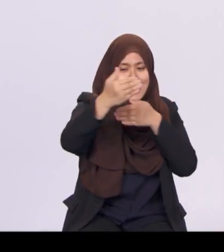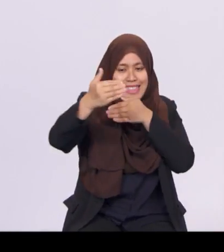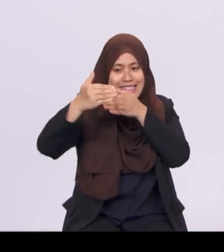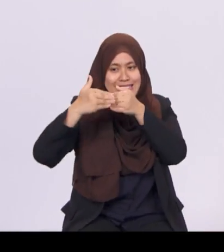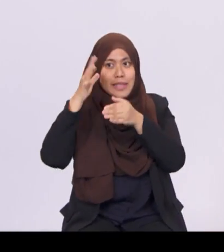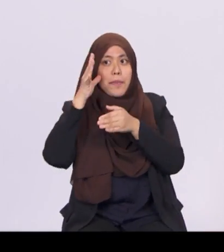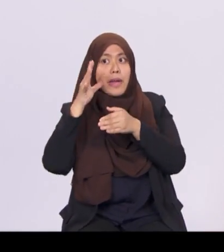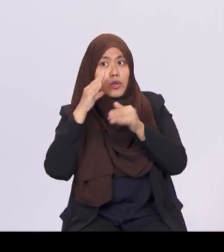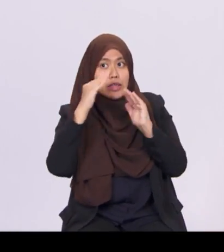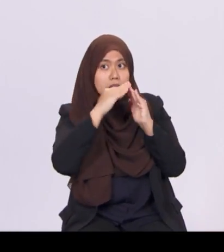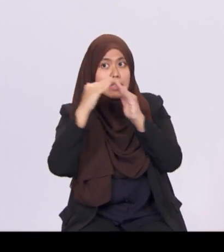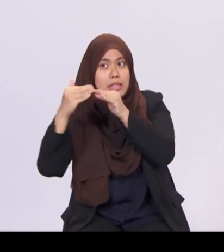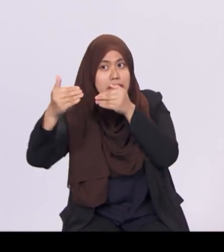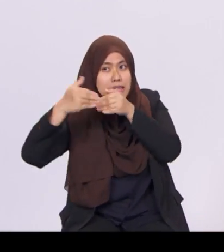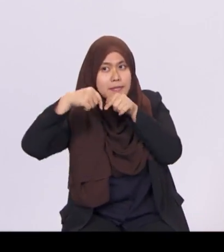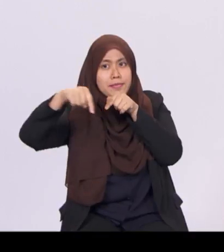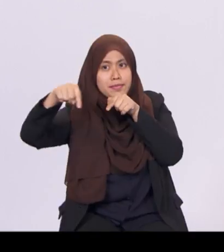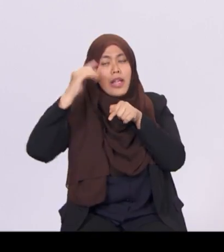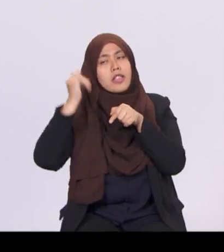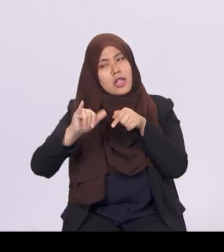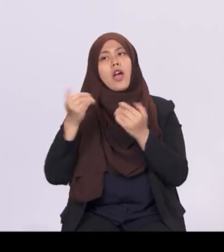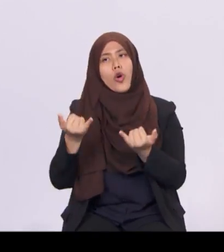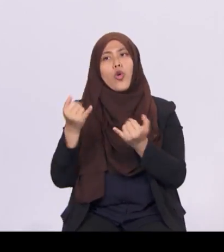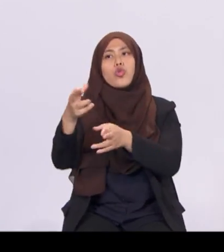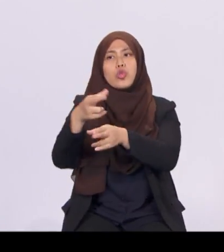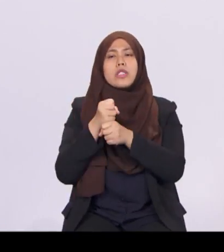also now receive a PHG of $10,000.